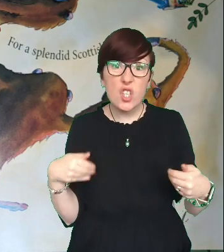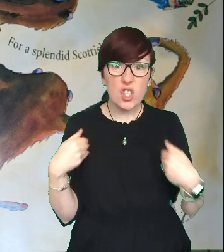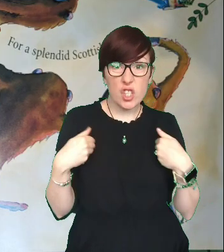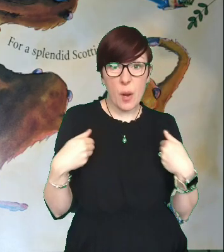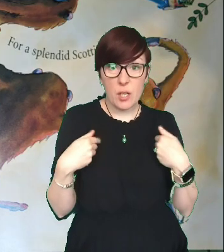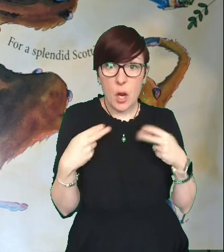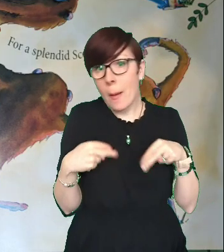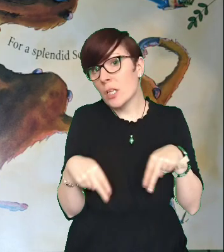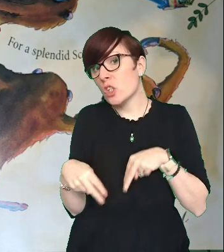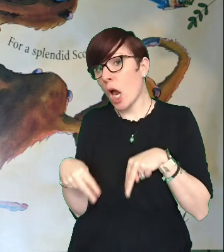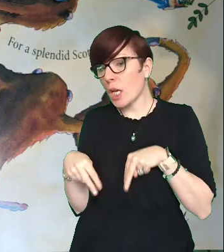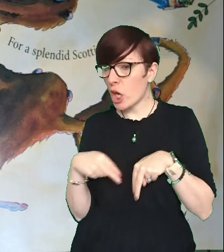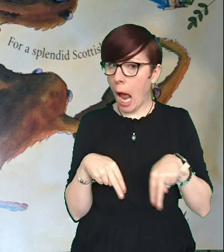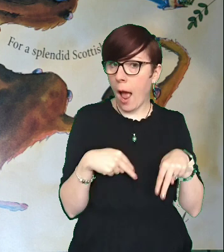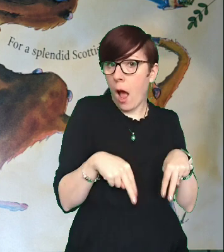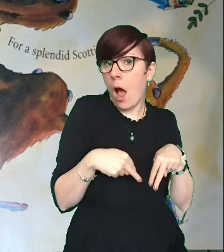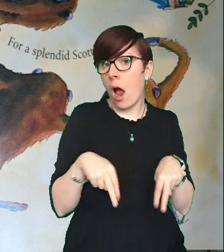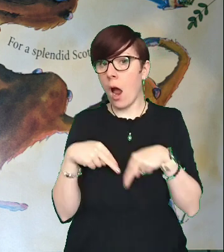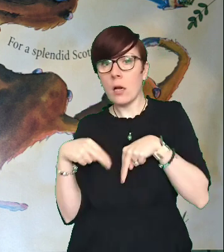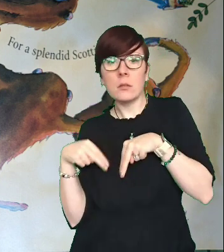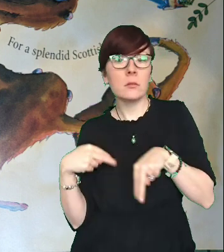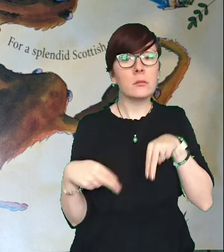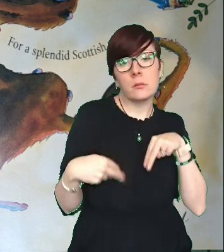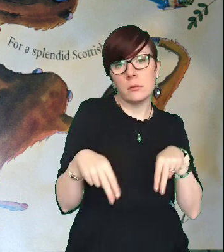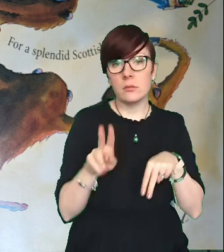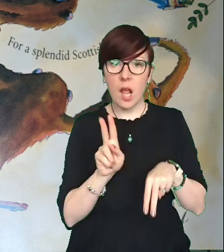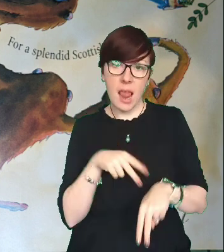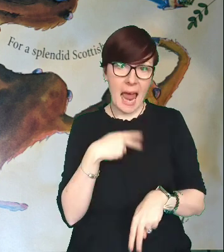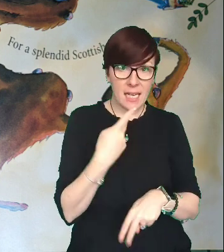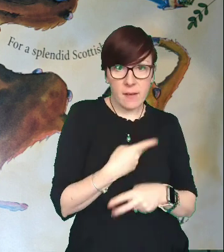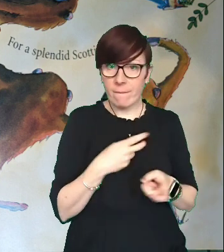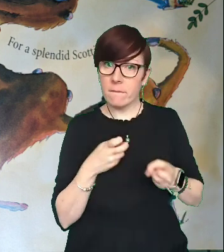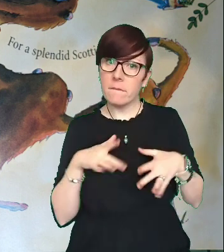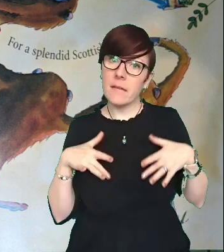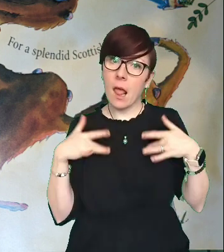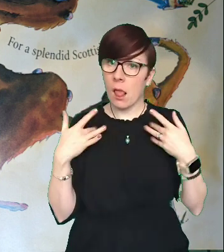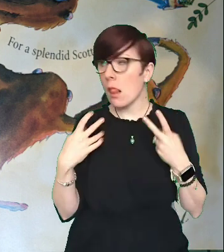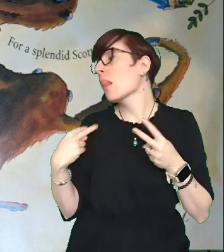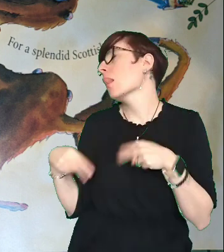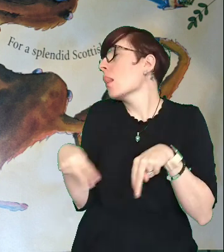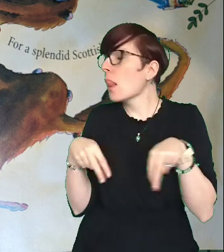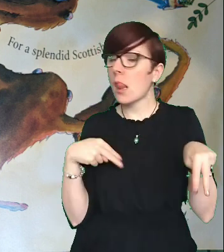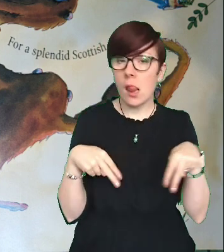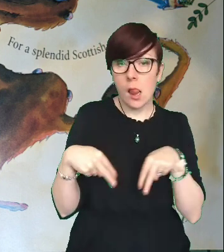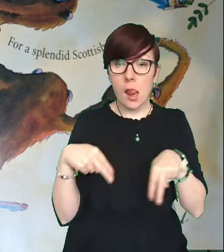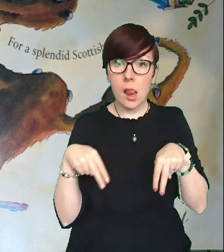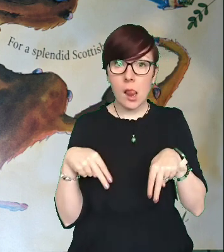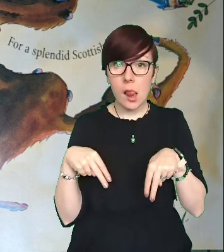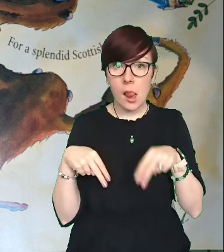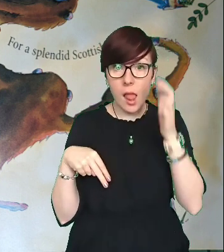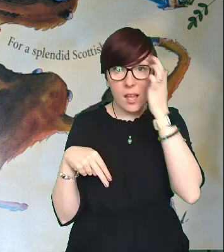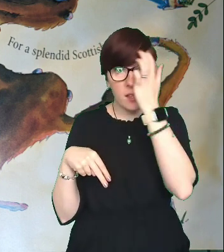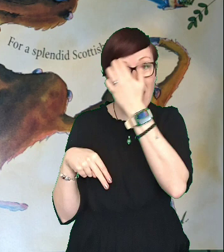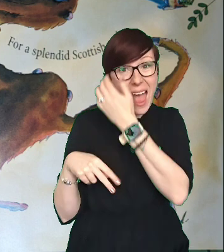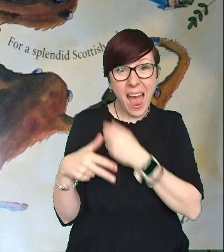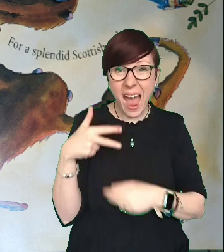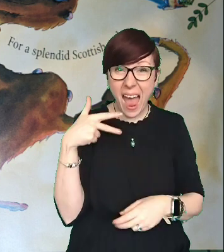The chimpsil did a cha-cha with a very Latin feel, and eight